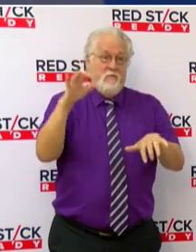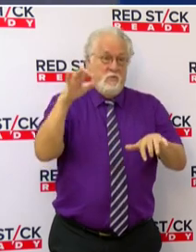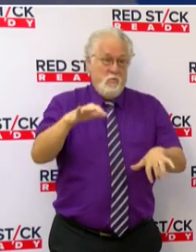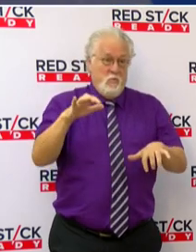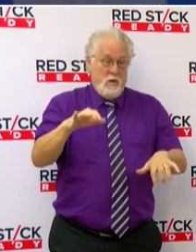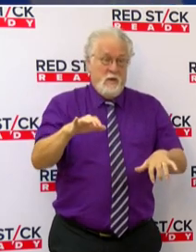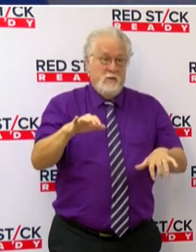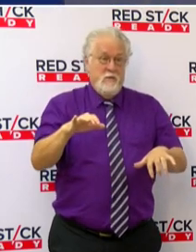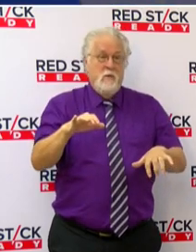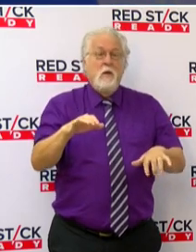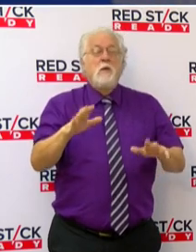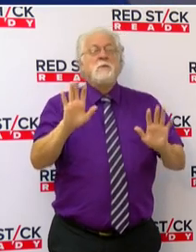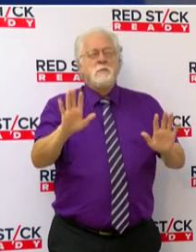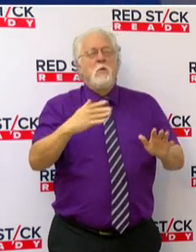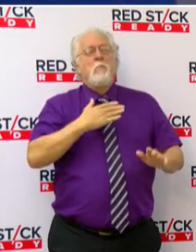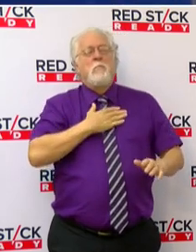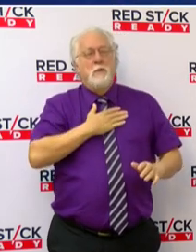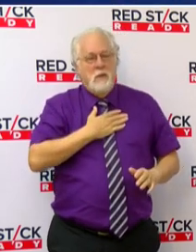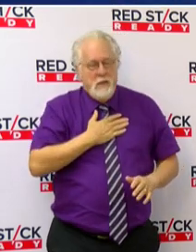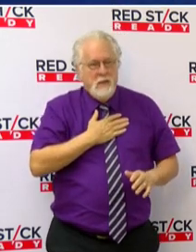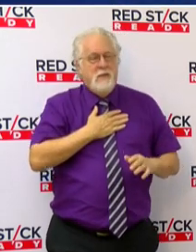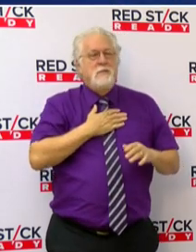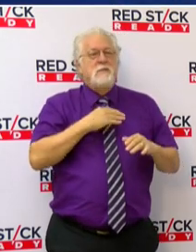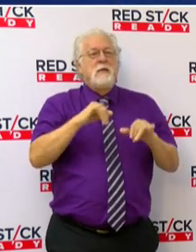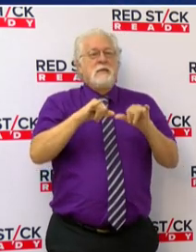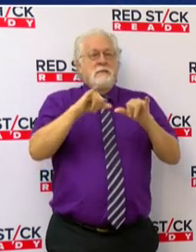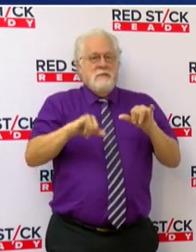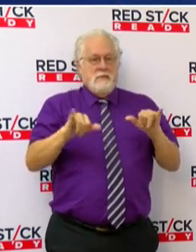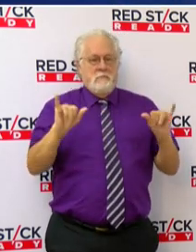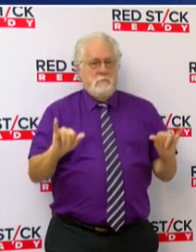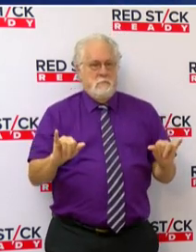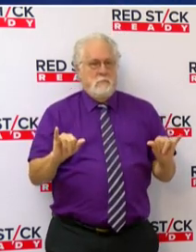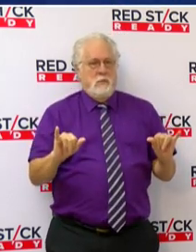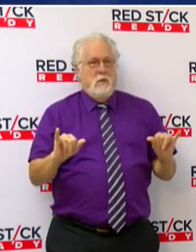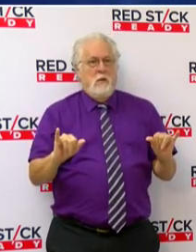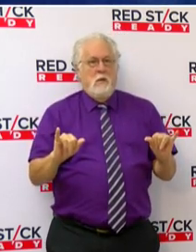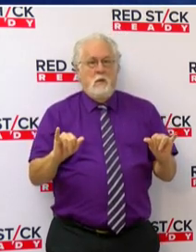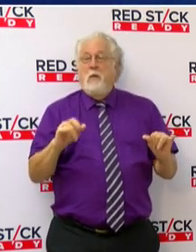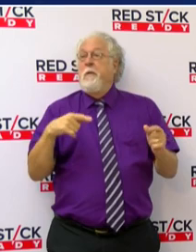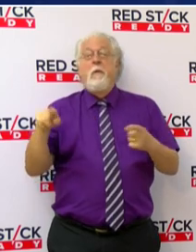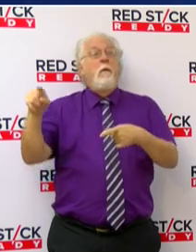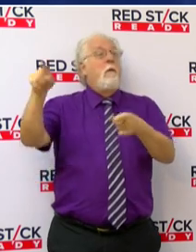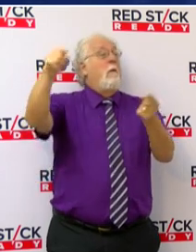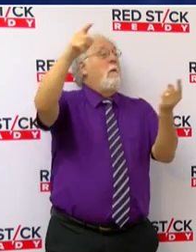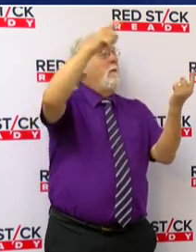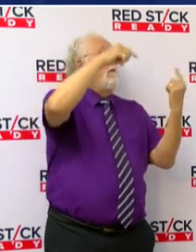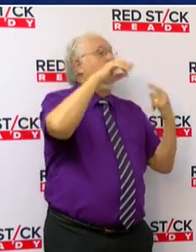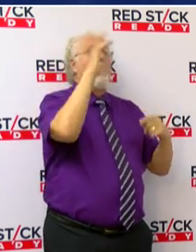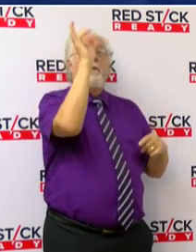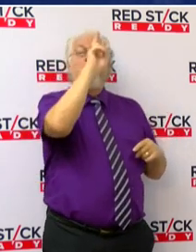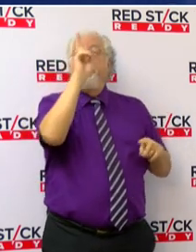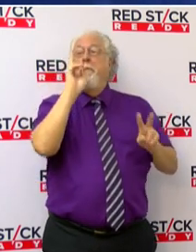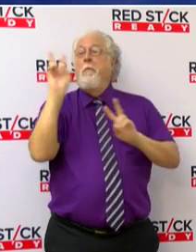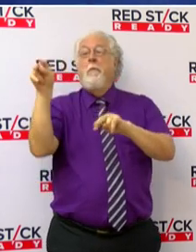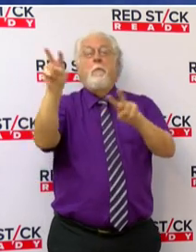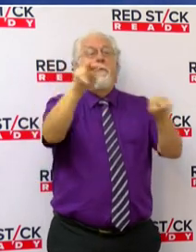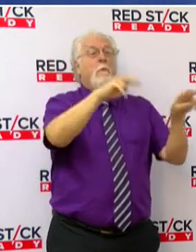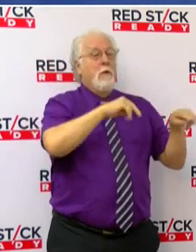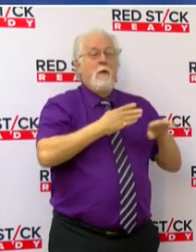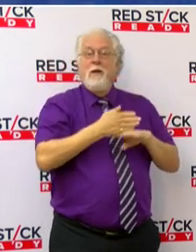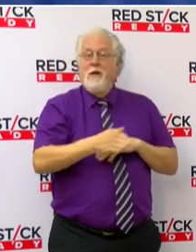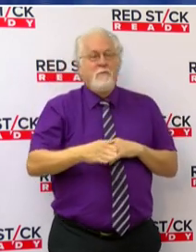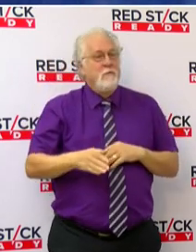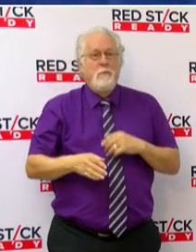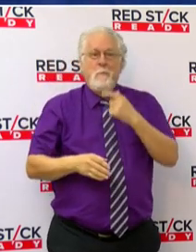passes. So, please stay in place. Don't go out looking around after this event takes